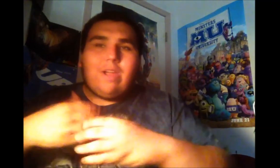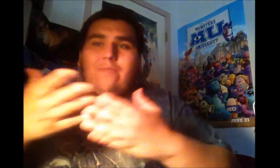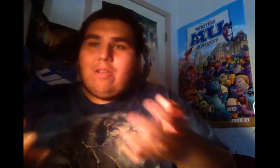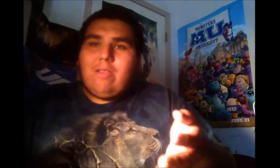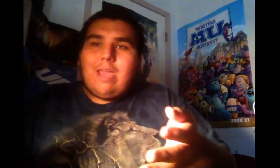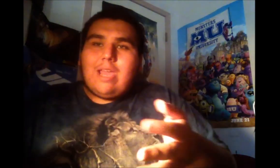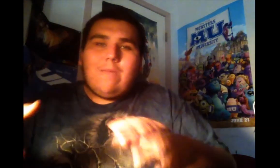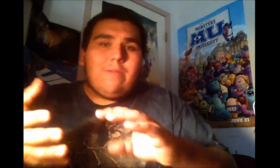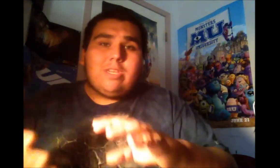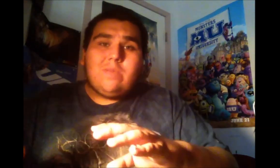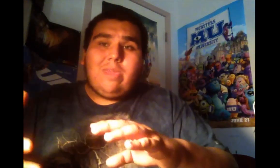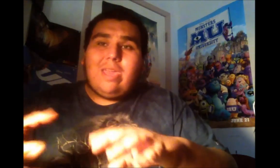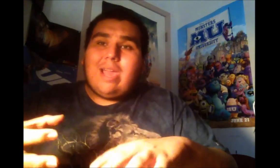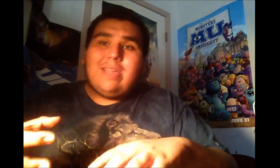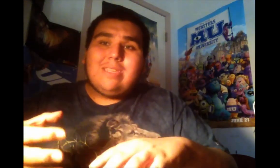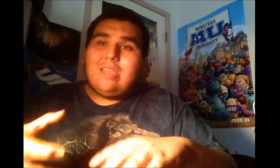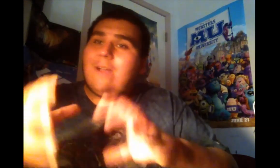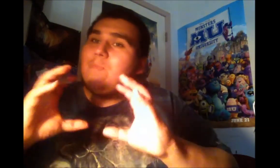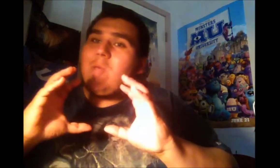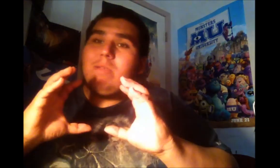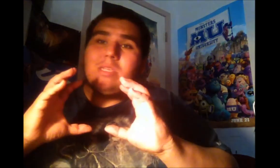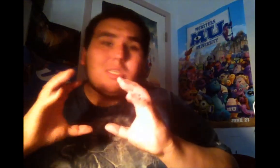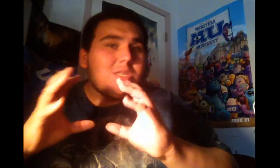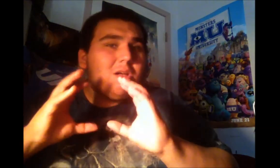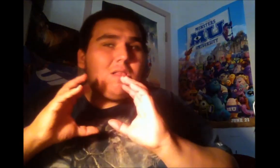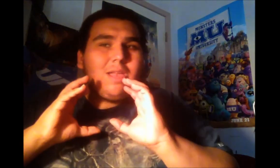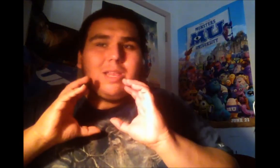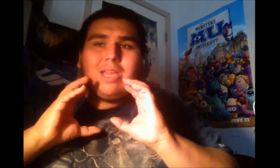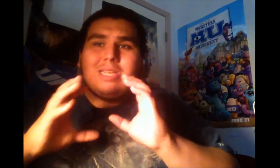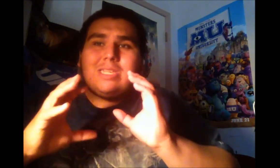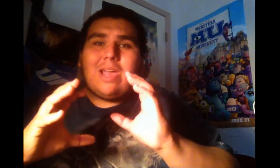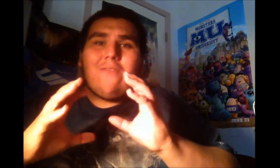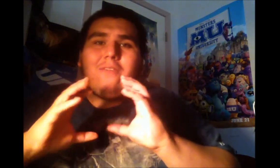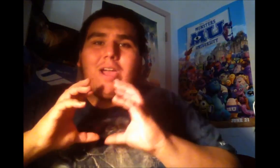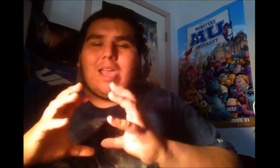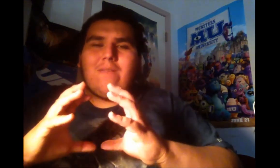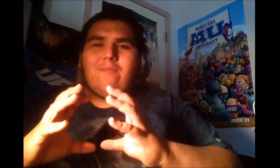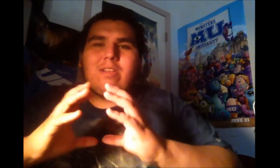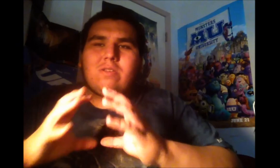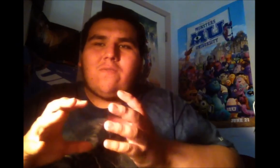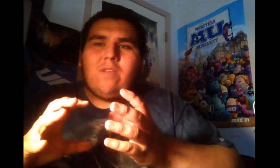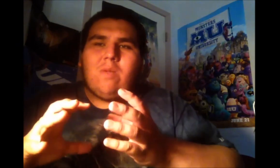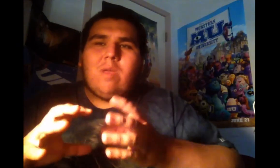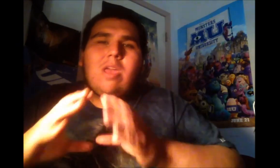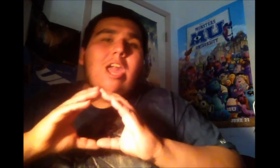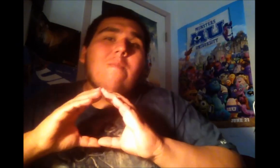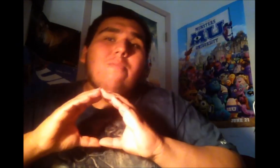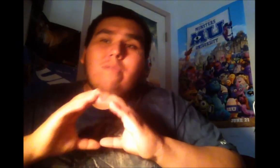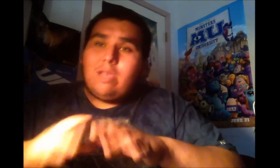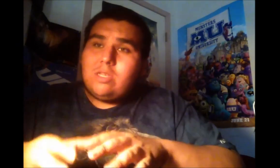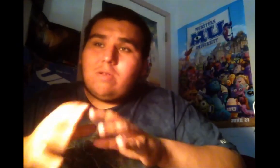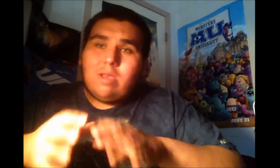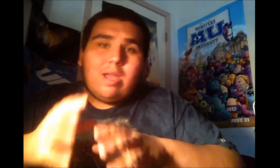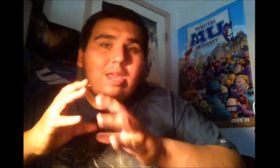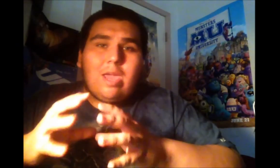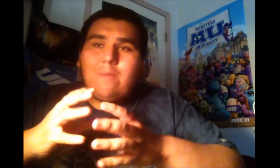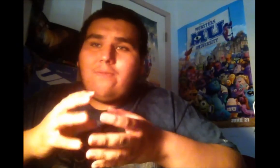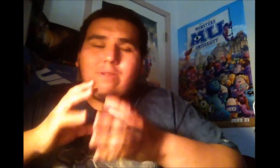fine if you don't like it, but to me, I honestly thought it was a solid sci-fi adventure film. And please do not hate me for